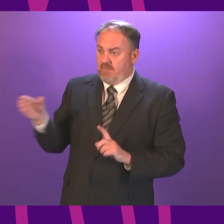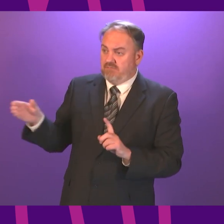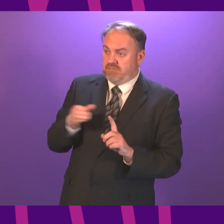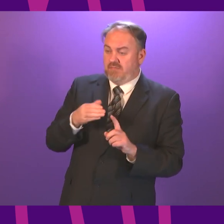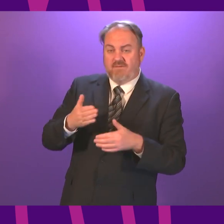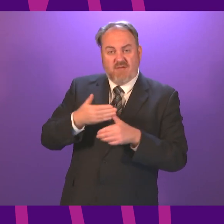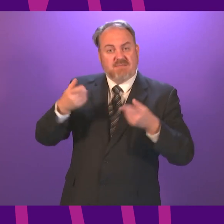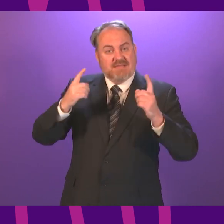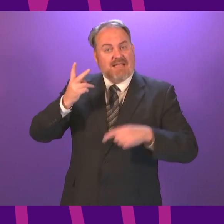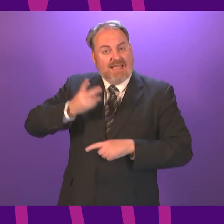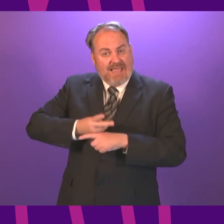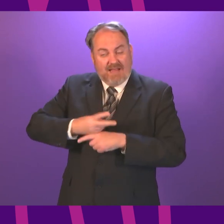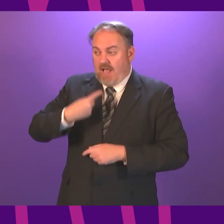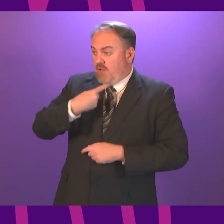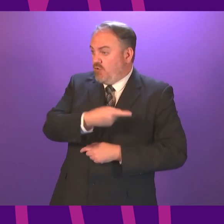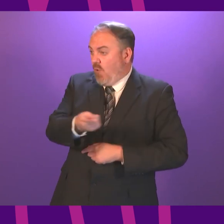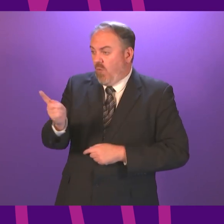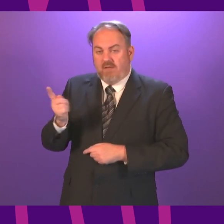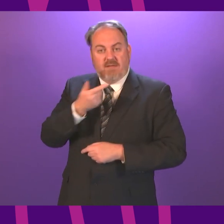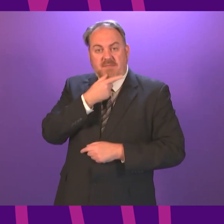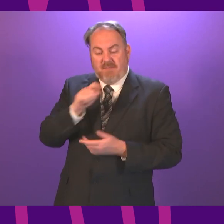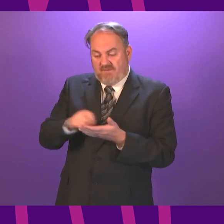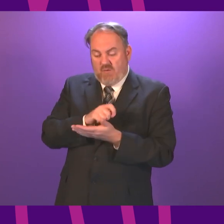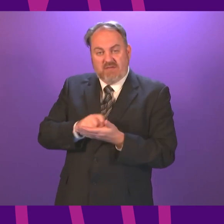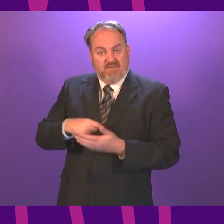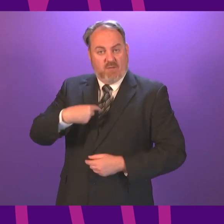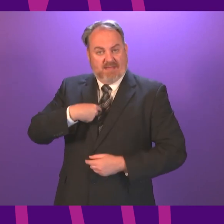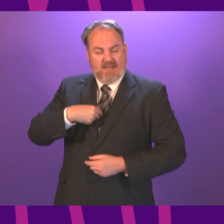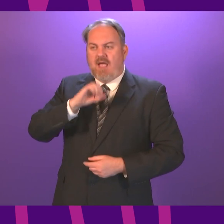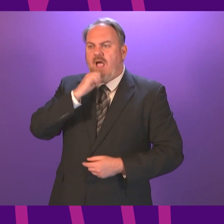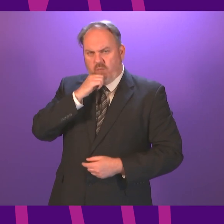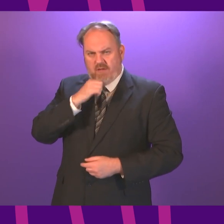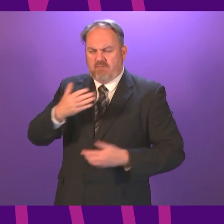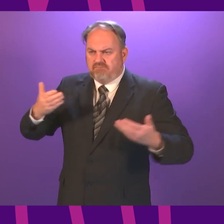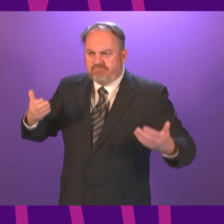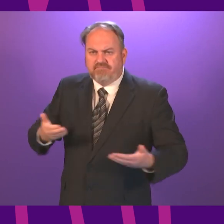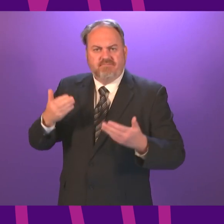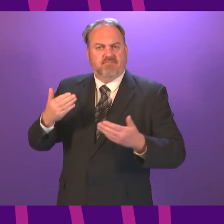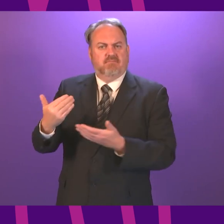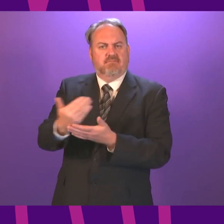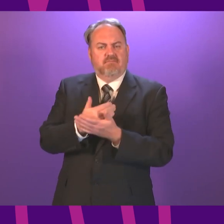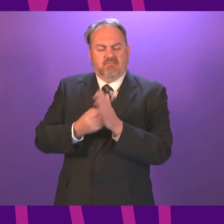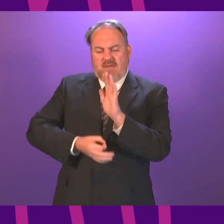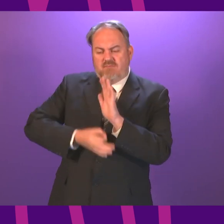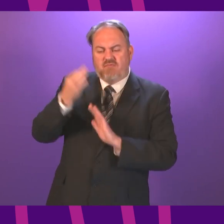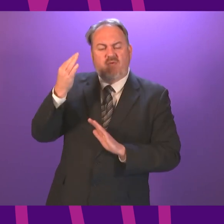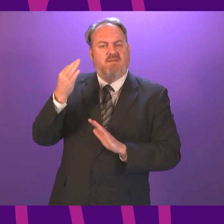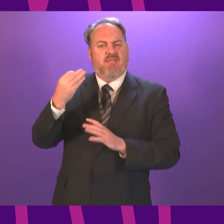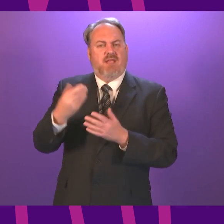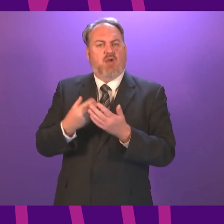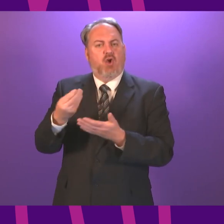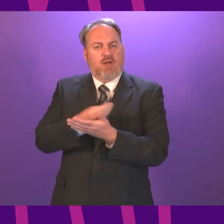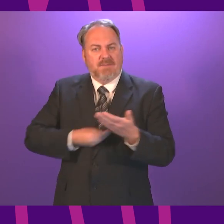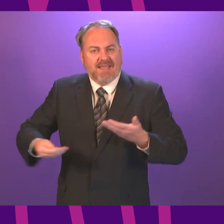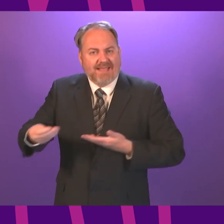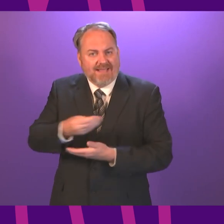I would prioritise first and foremost leading us through the Covid recovery I would put forward an ambitious policy programme to drive